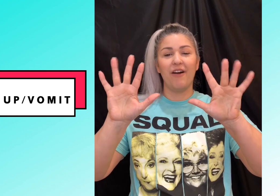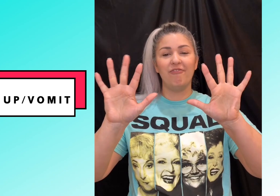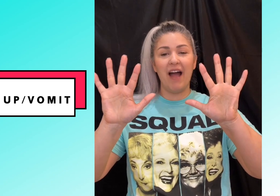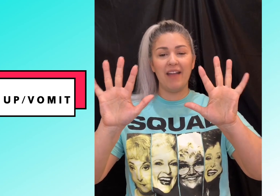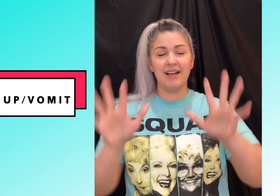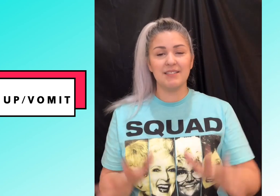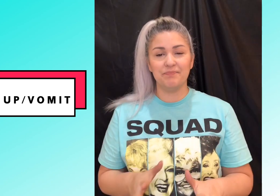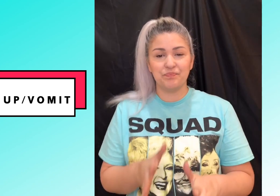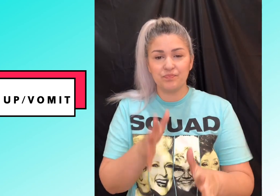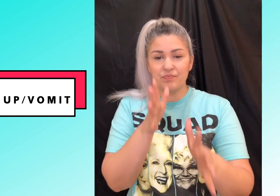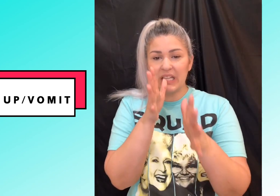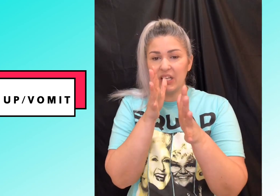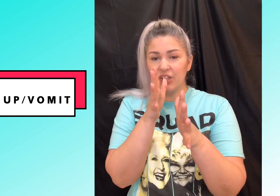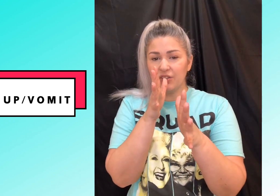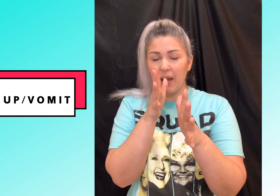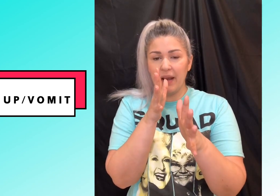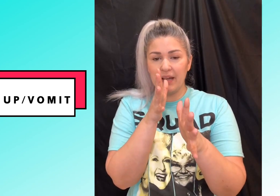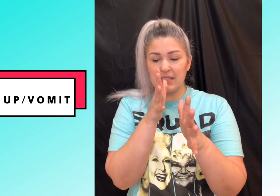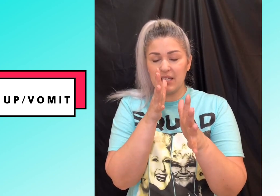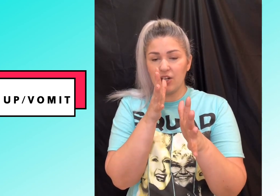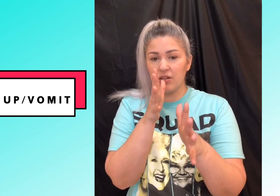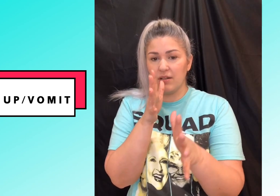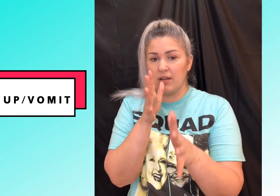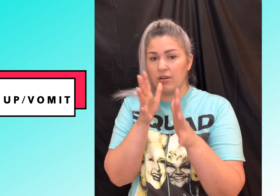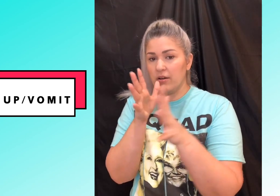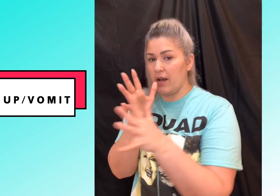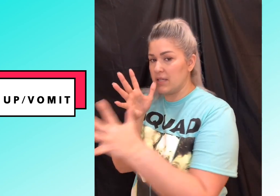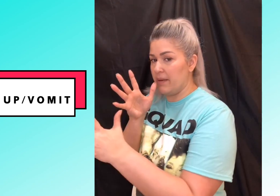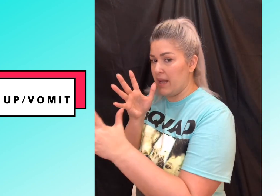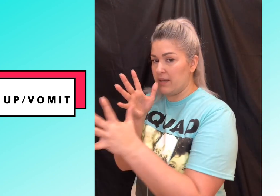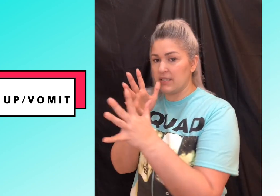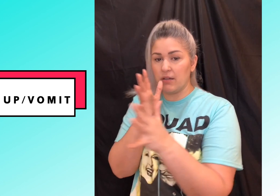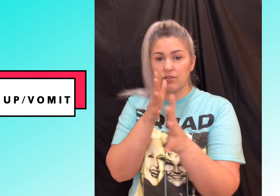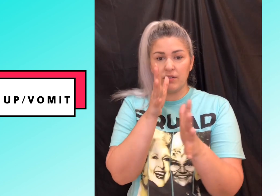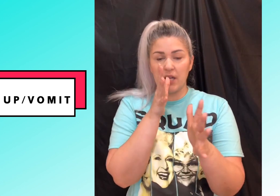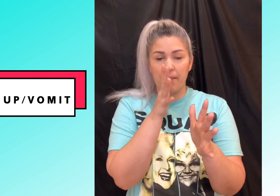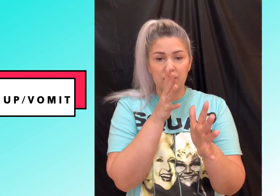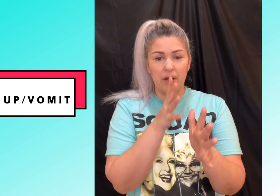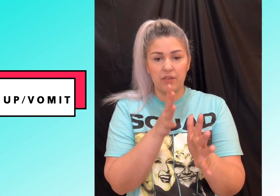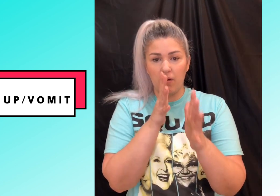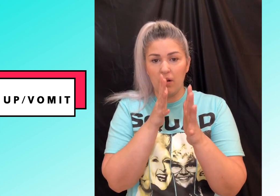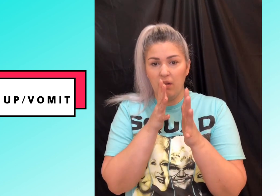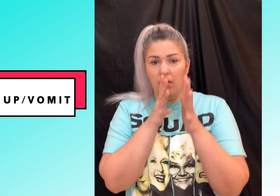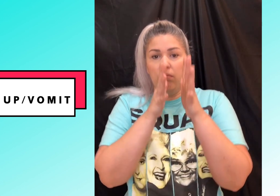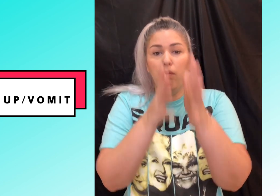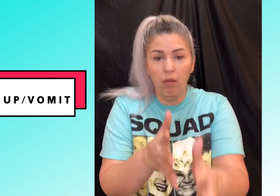five hands your dominant hand is here your non-dominant hand is here so it's up at your mouth and go throw